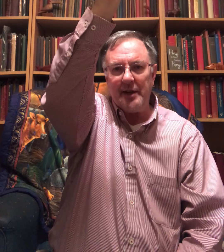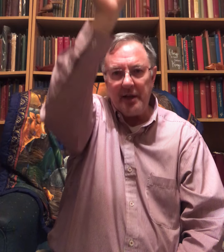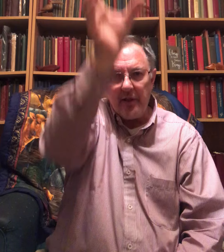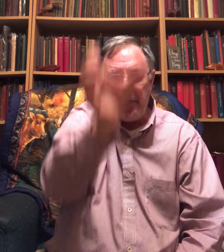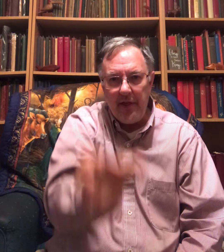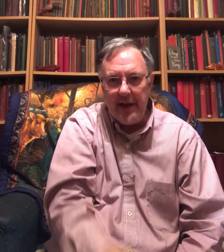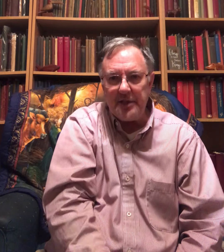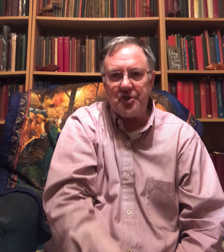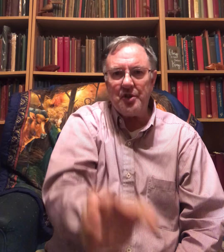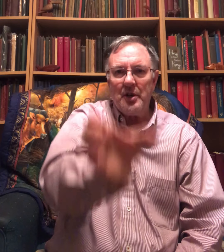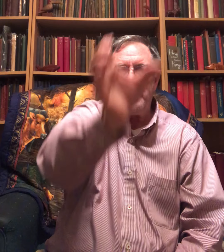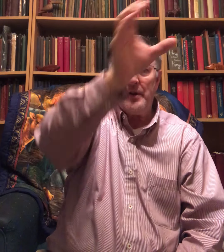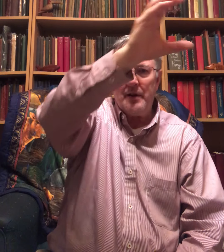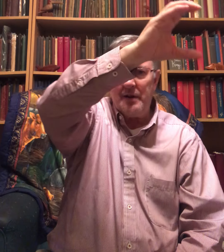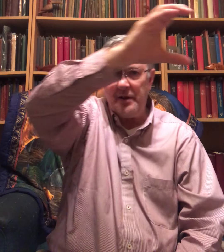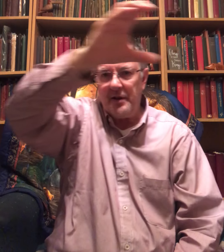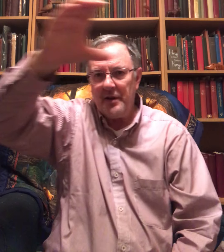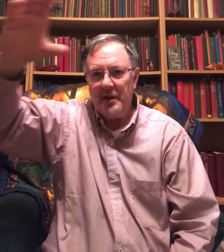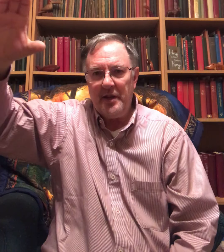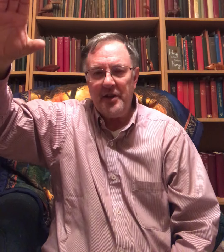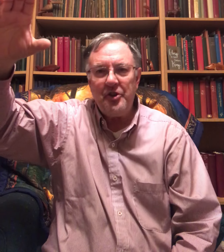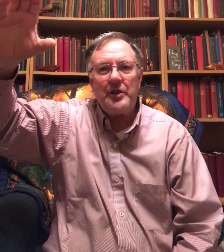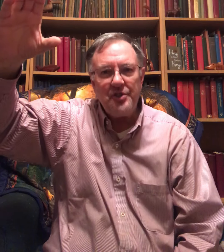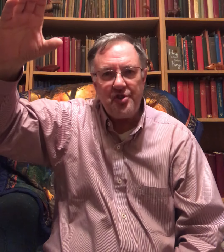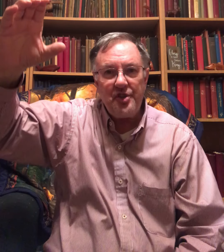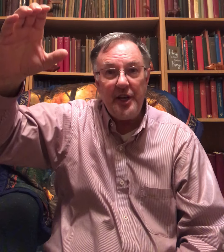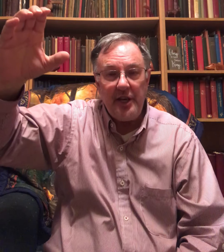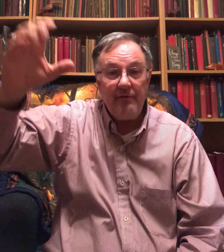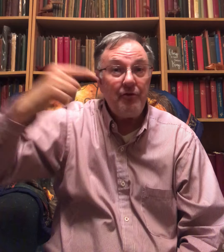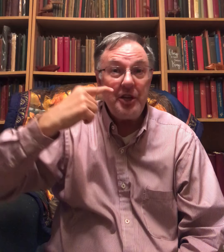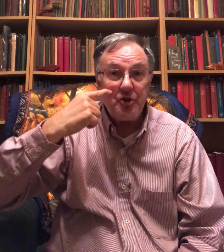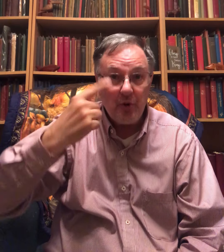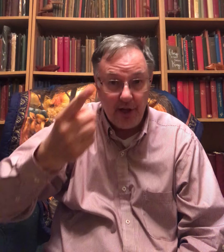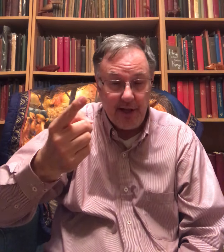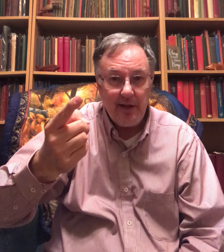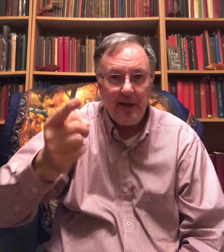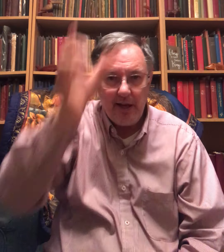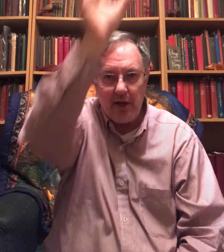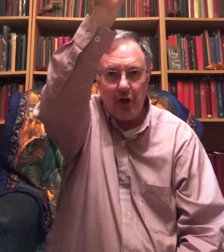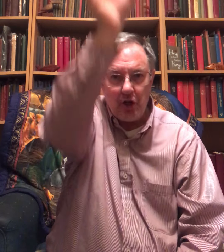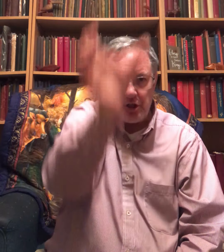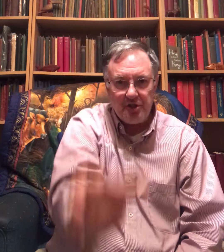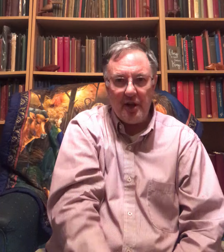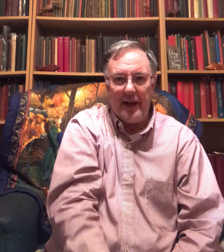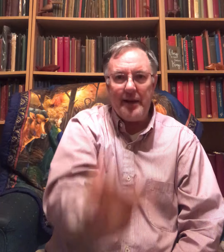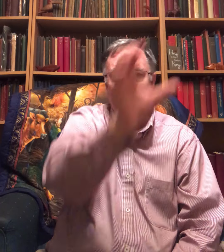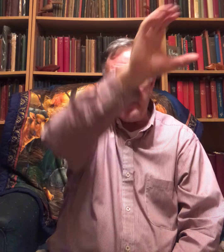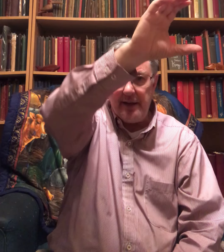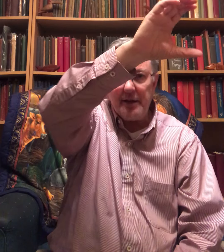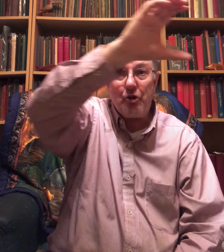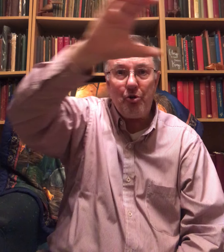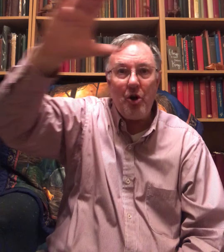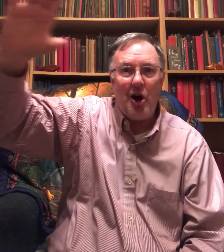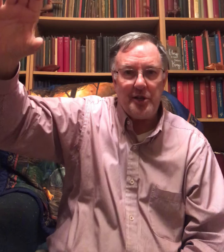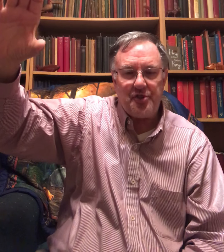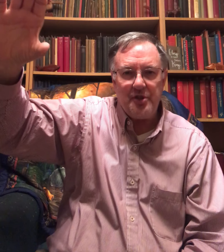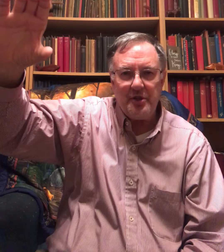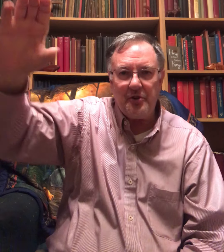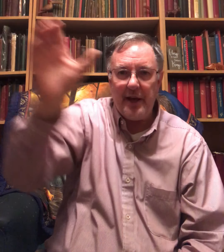this, you can see visually it looks like a cross, okay?